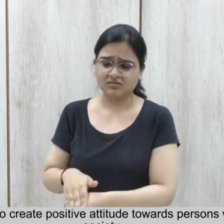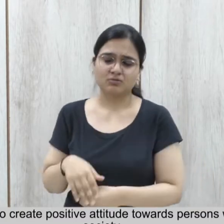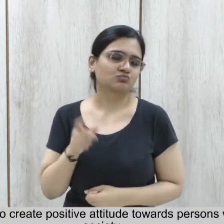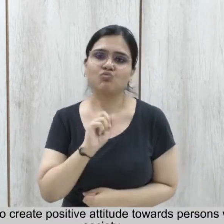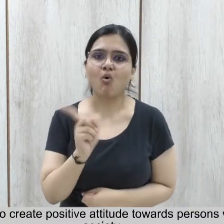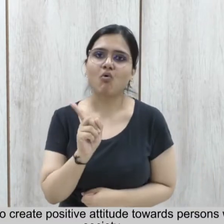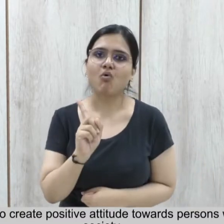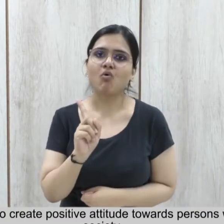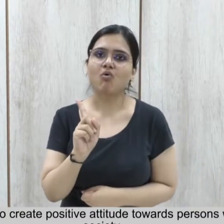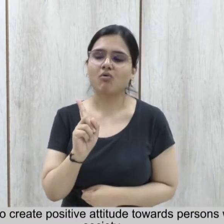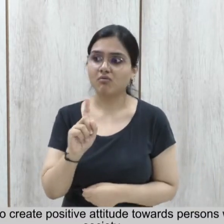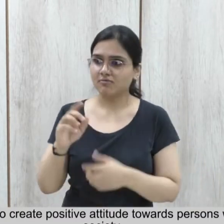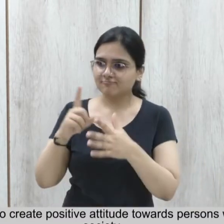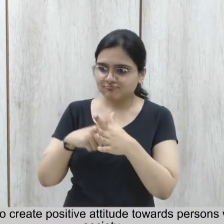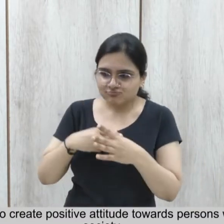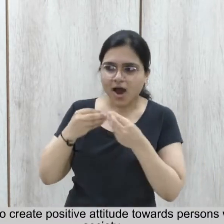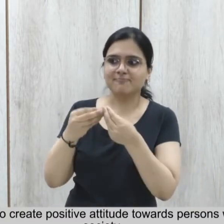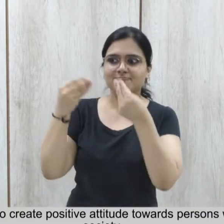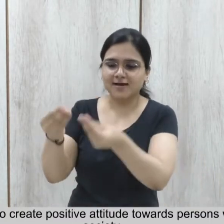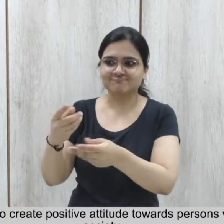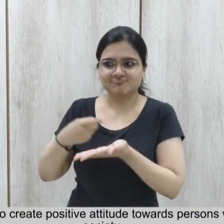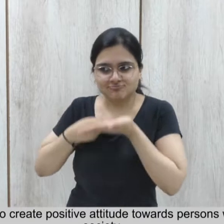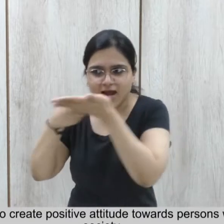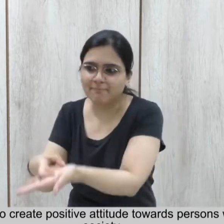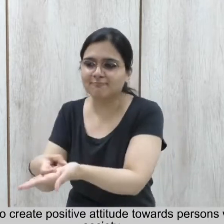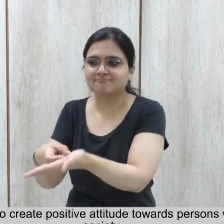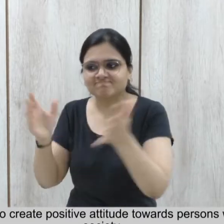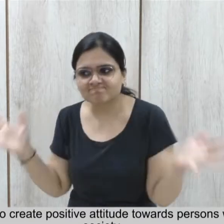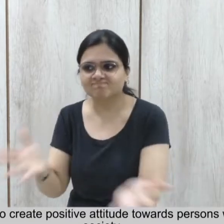disabilities in the society.